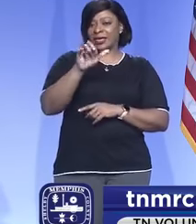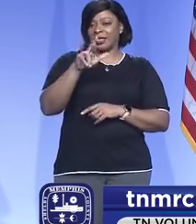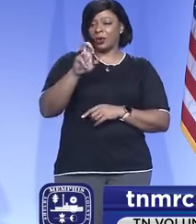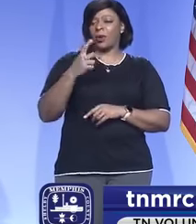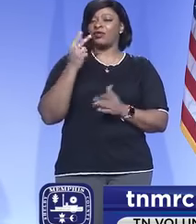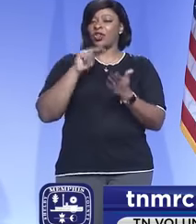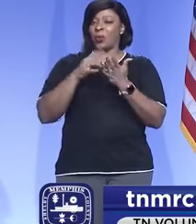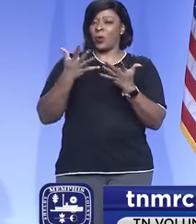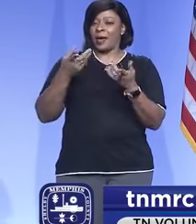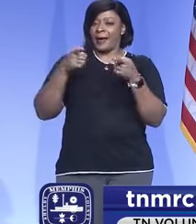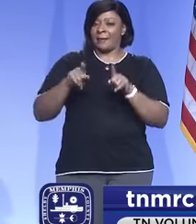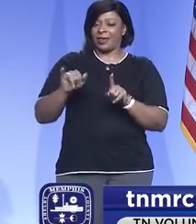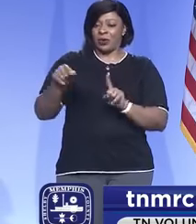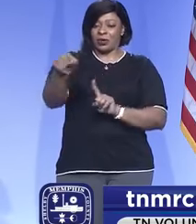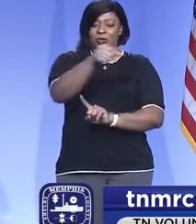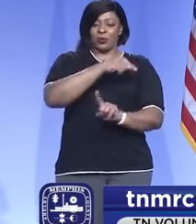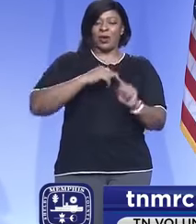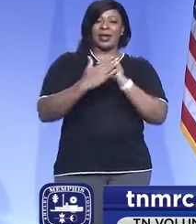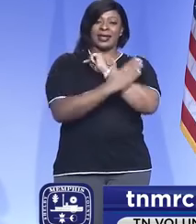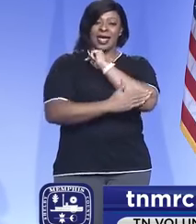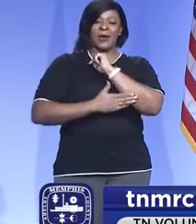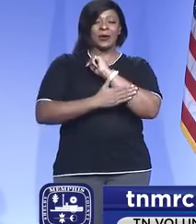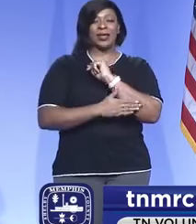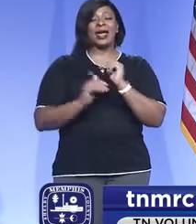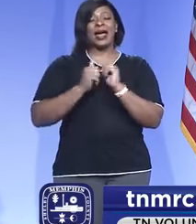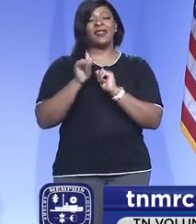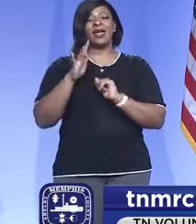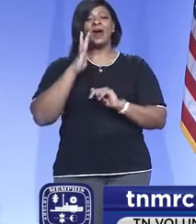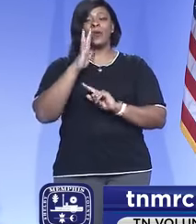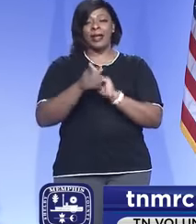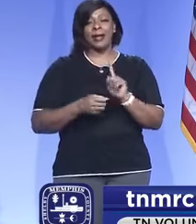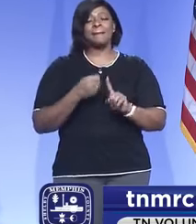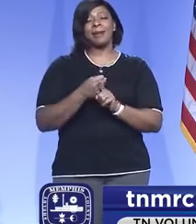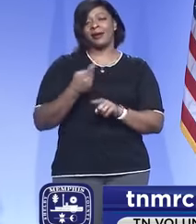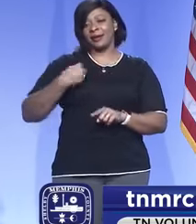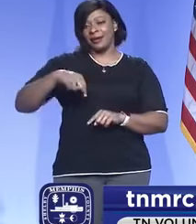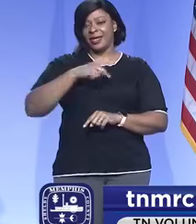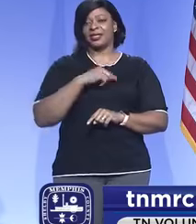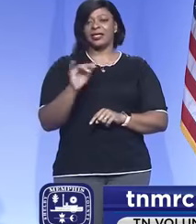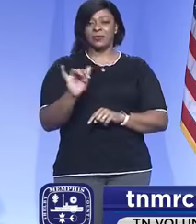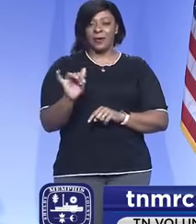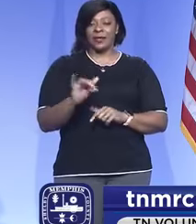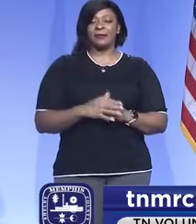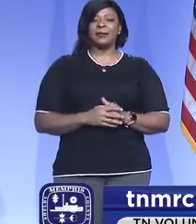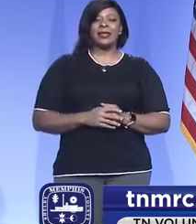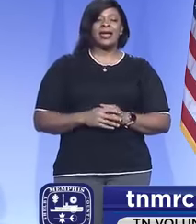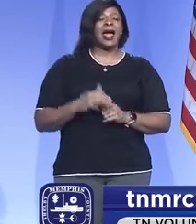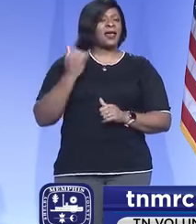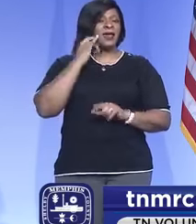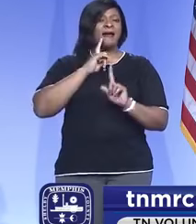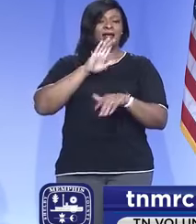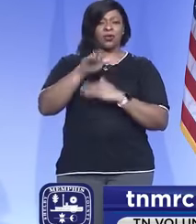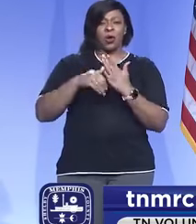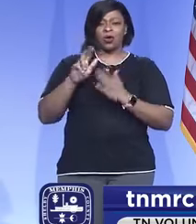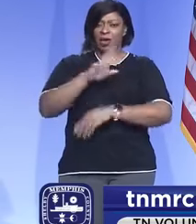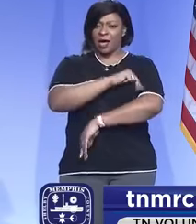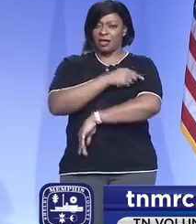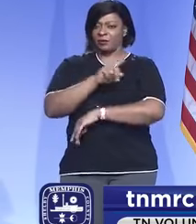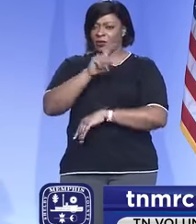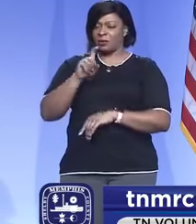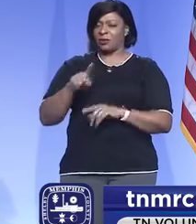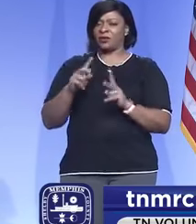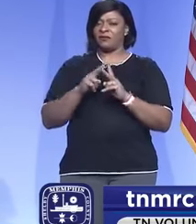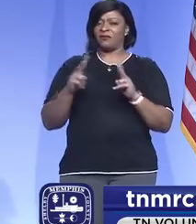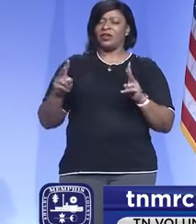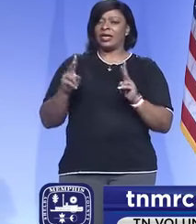have to look at what's happening in those surrounding counties and how that might impact us as well. So, I think I answered all of your hospital questions, but your